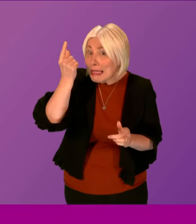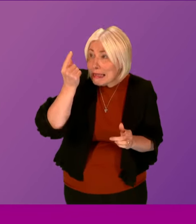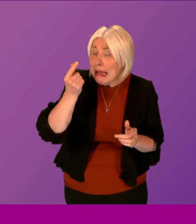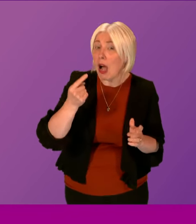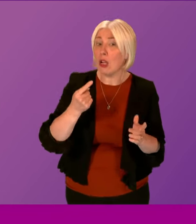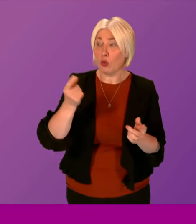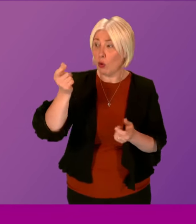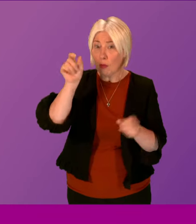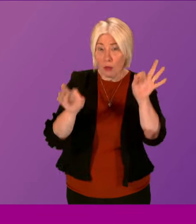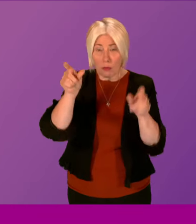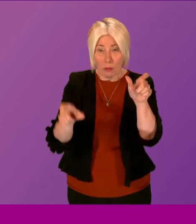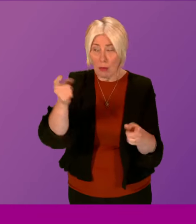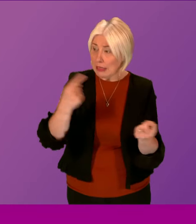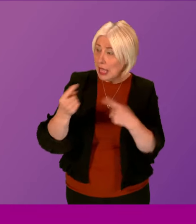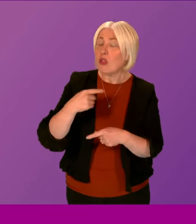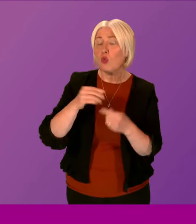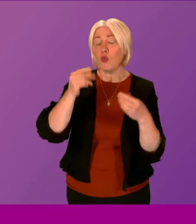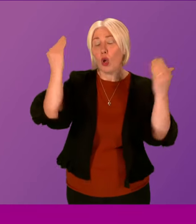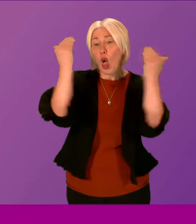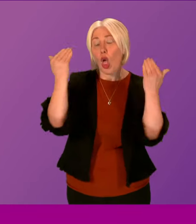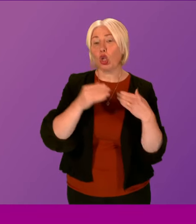calls for a judge-led public inquiry.